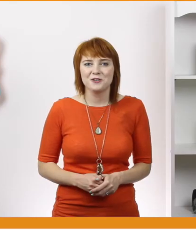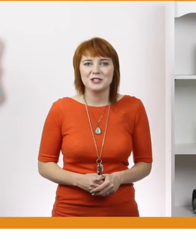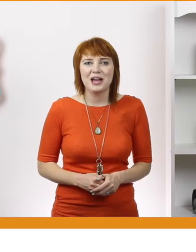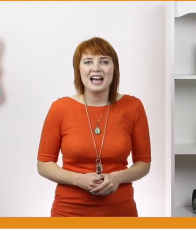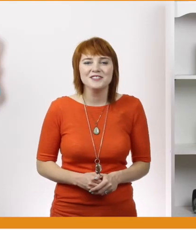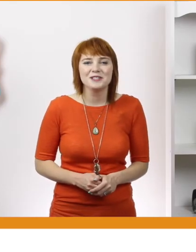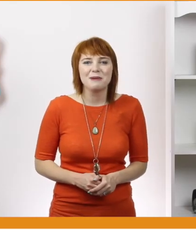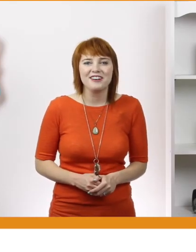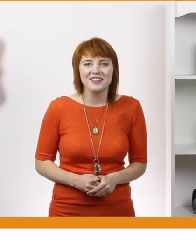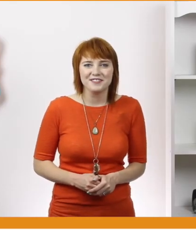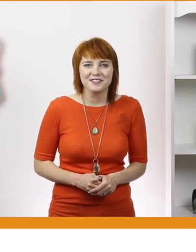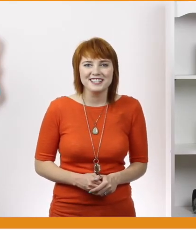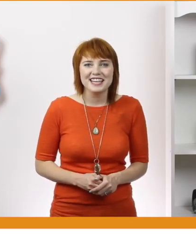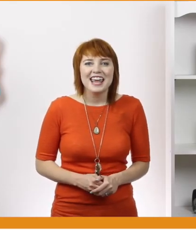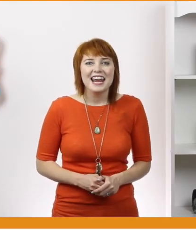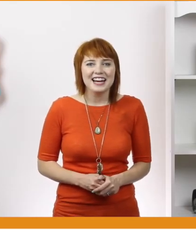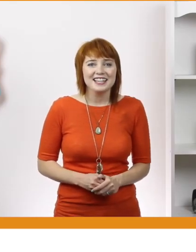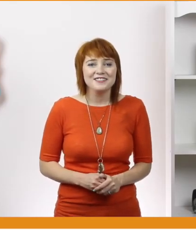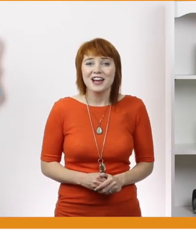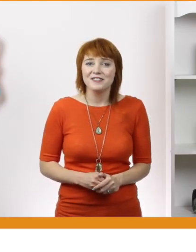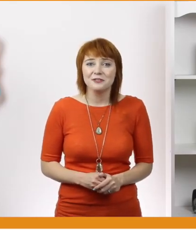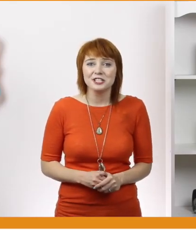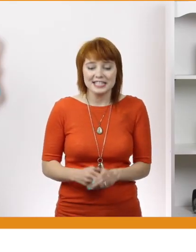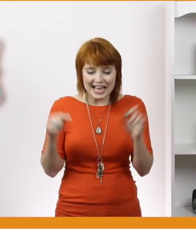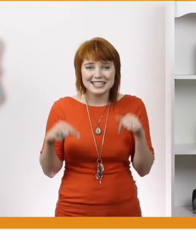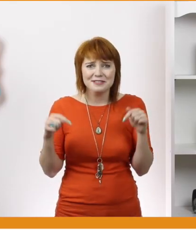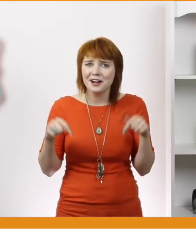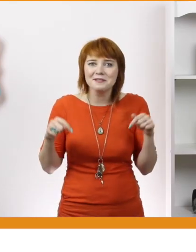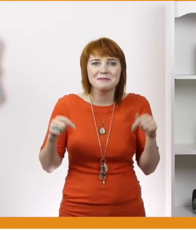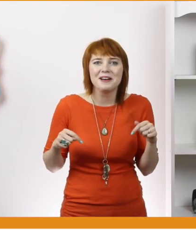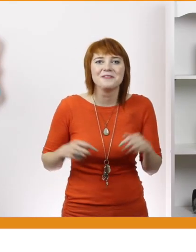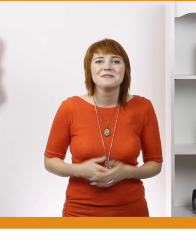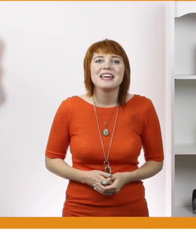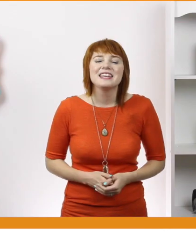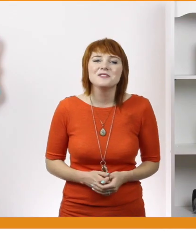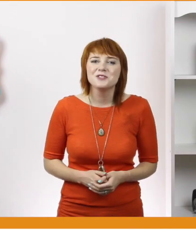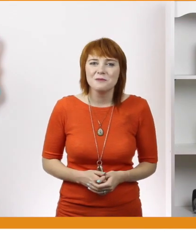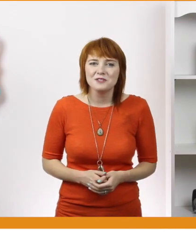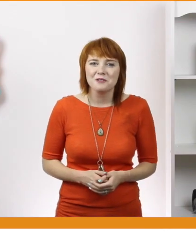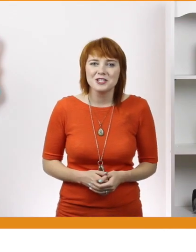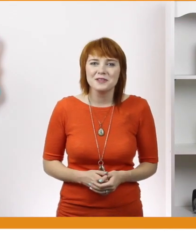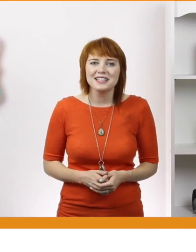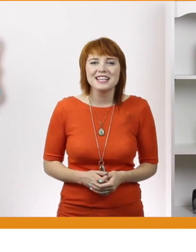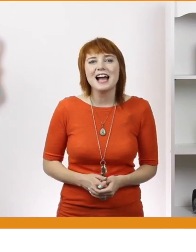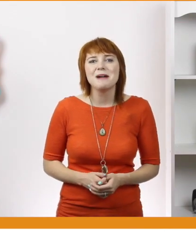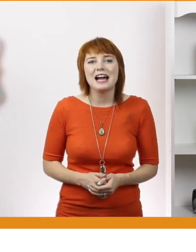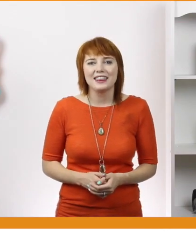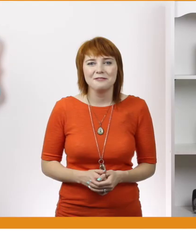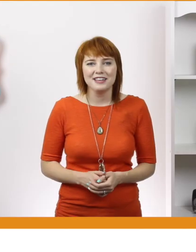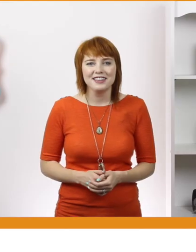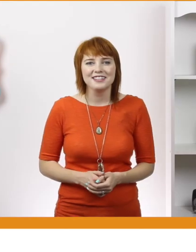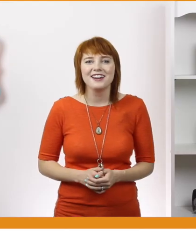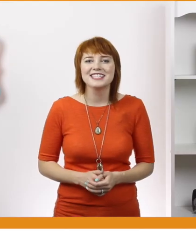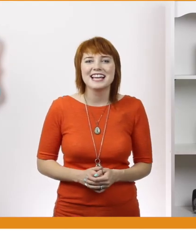signing stories you have to inspire other viewers and if you have any questions, ask them in the comments below. Thank you so much for watching with us. I'm